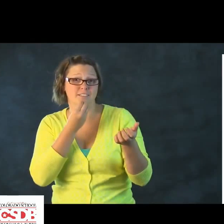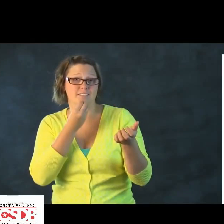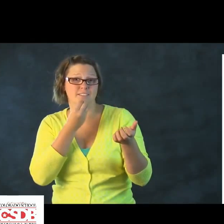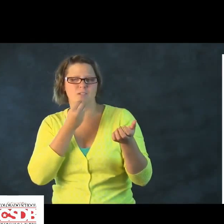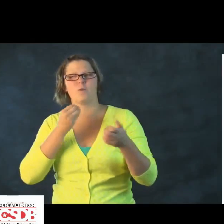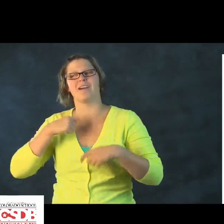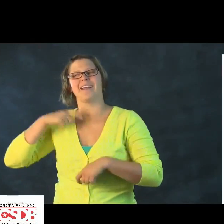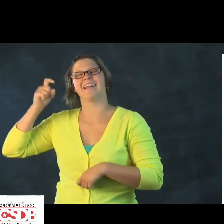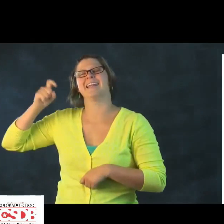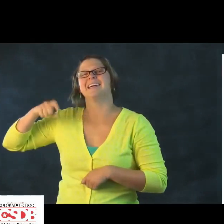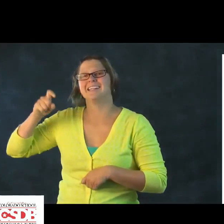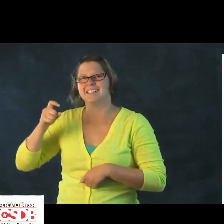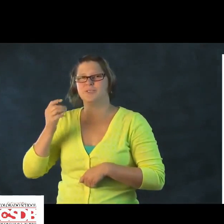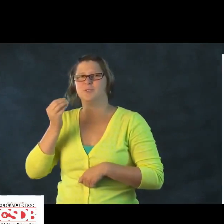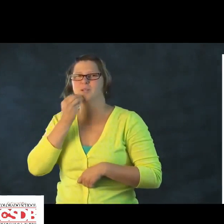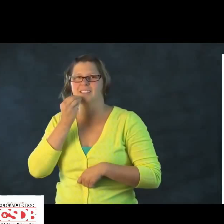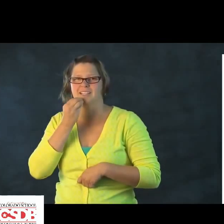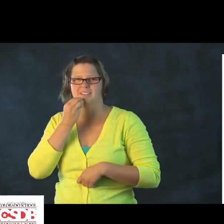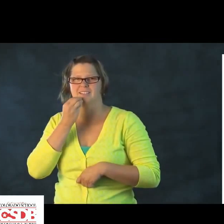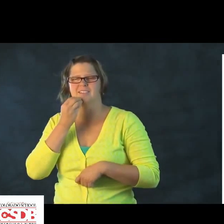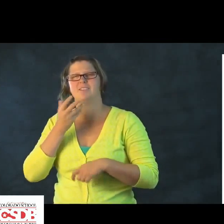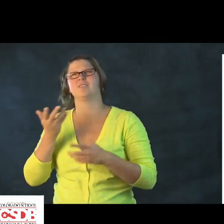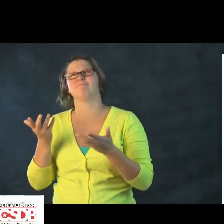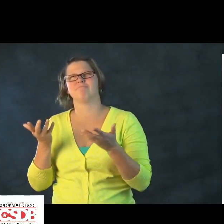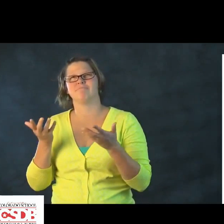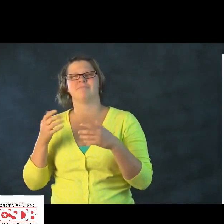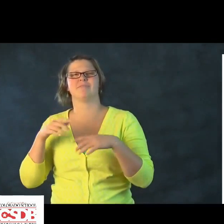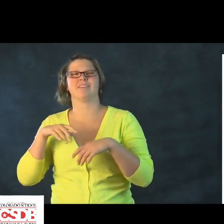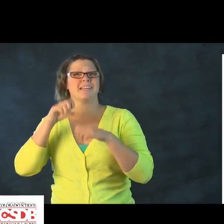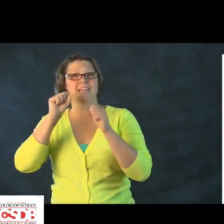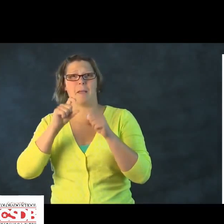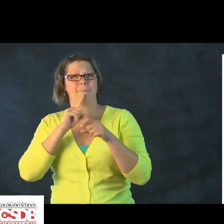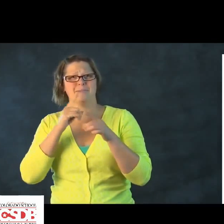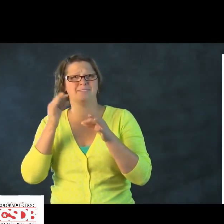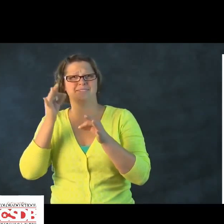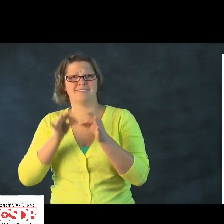For example, if you want something to eat, or you need to eat.